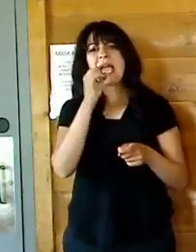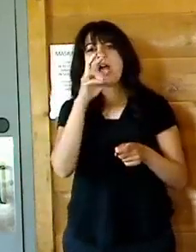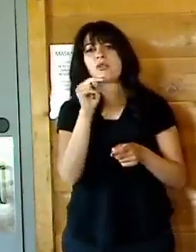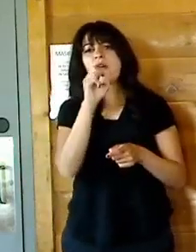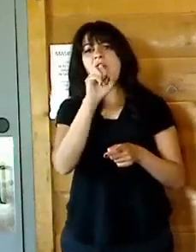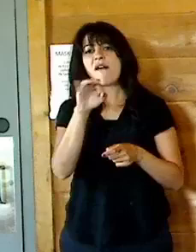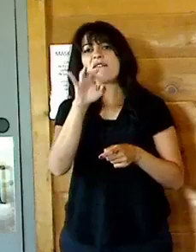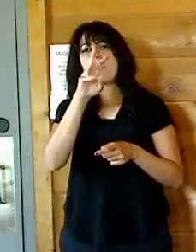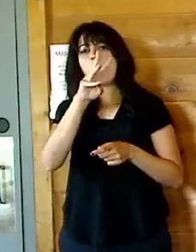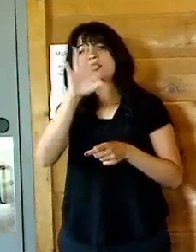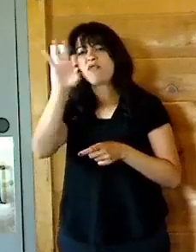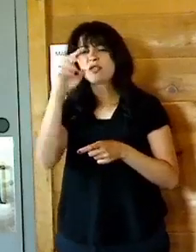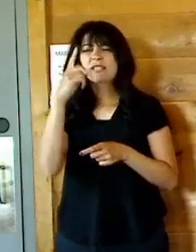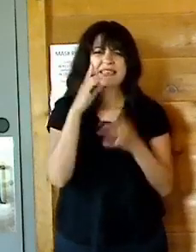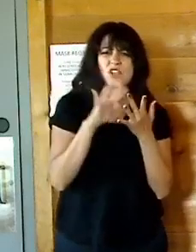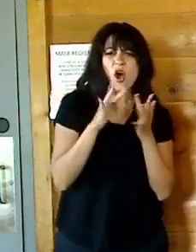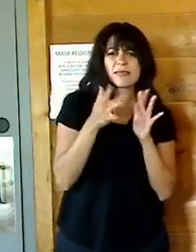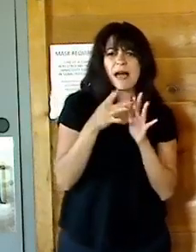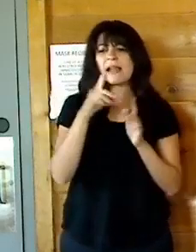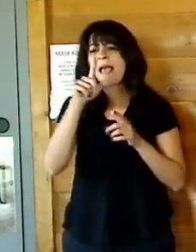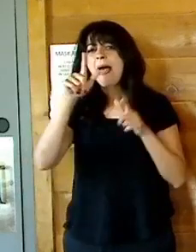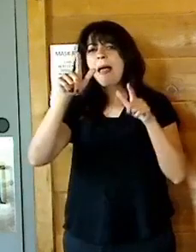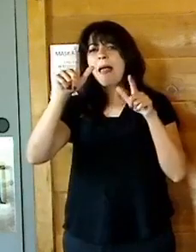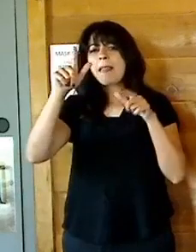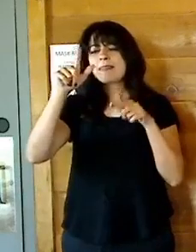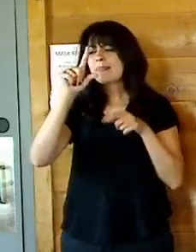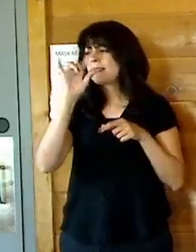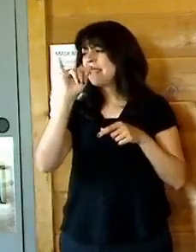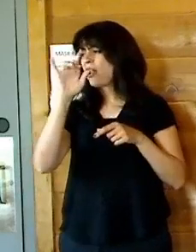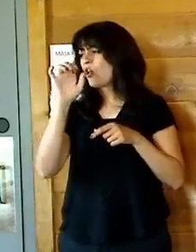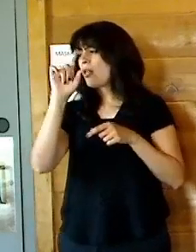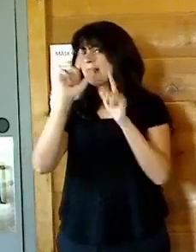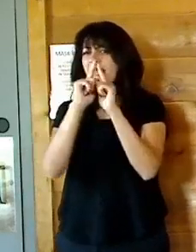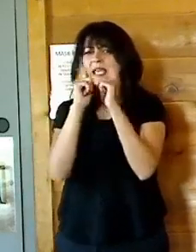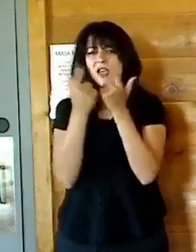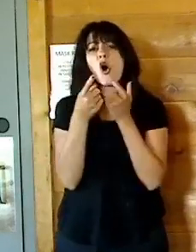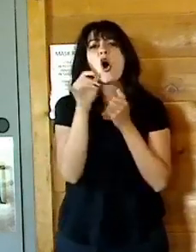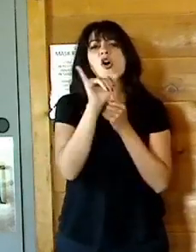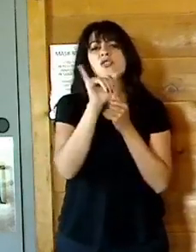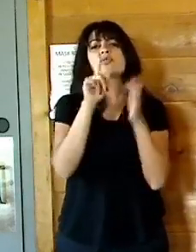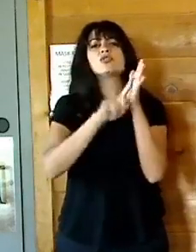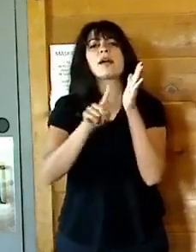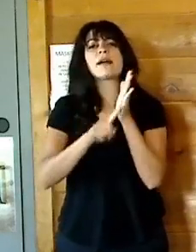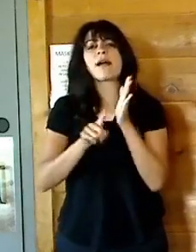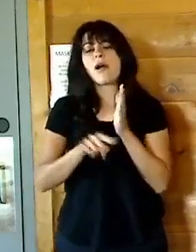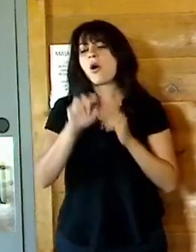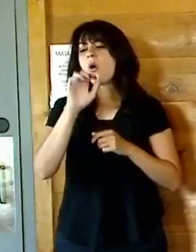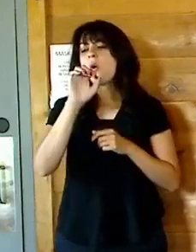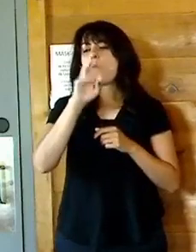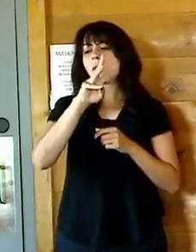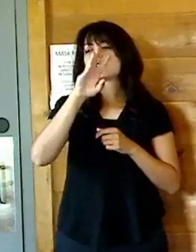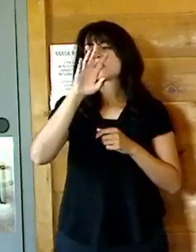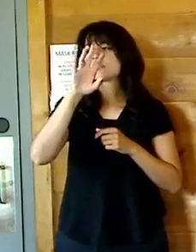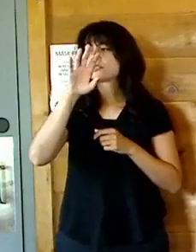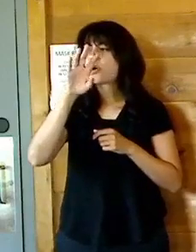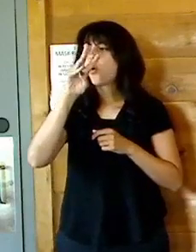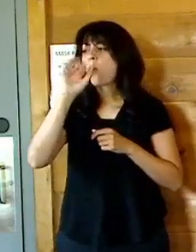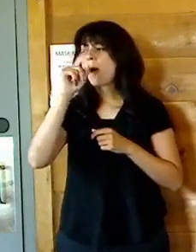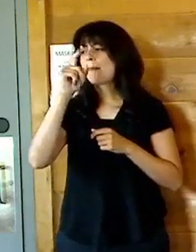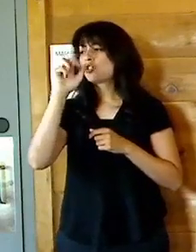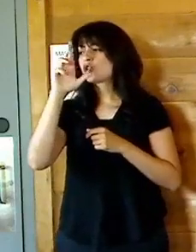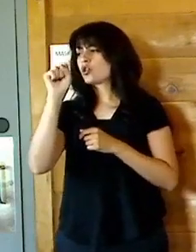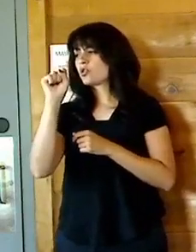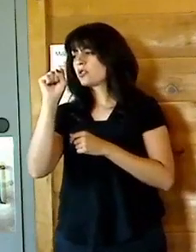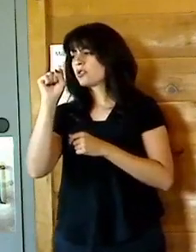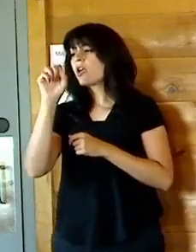I believe it's online on the Little League's website, or you can, for more information, check out Wappinger Challenger League on Facebook. Just call Joe.